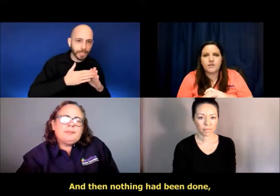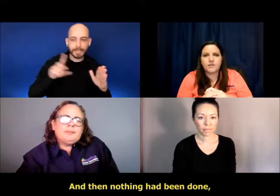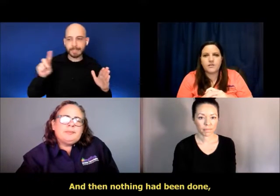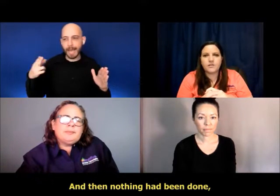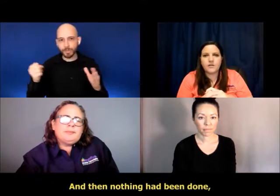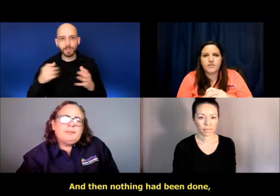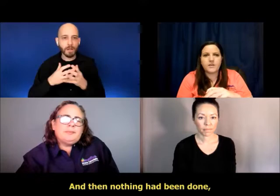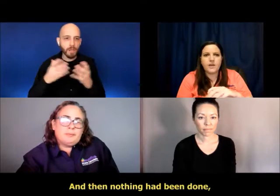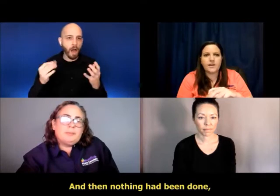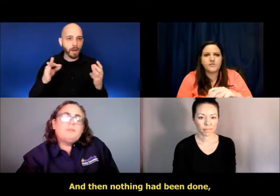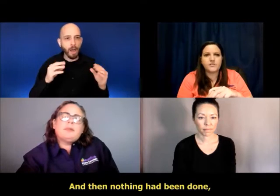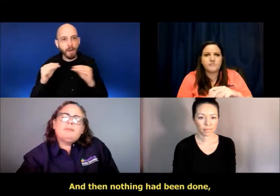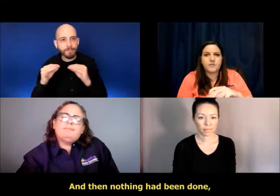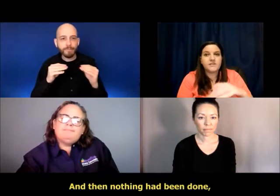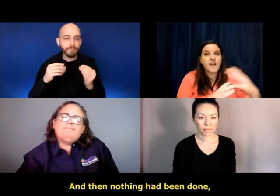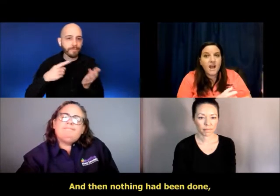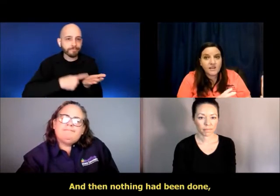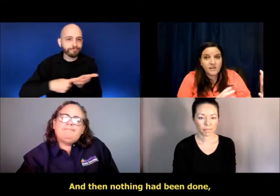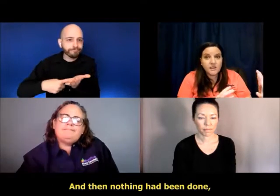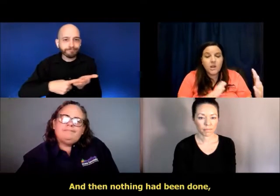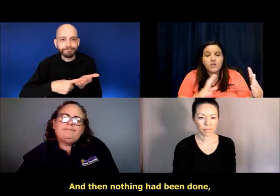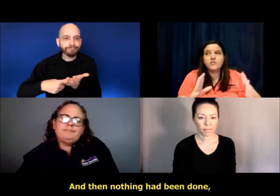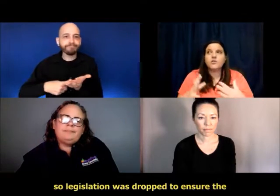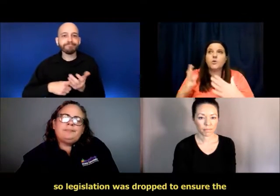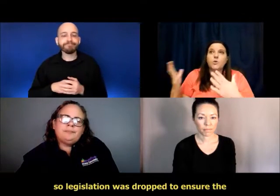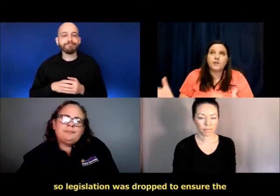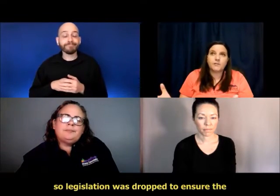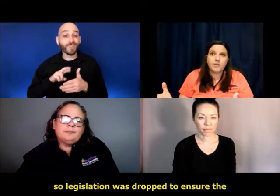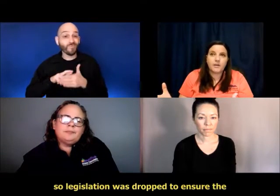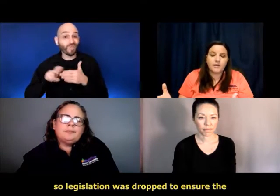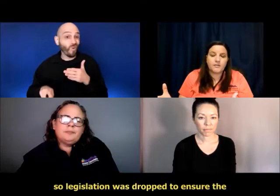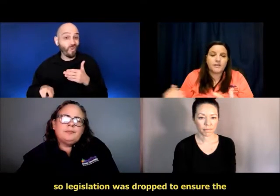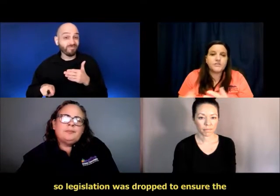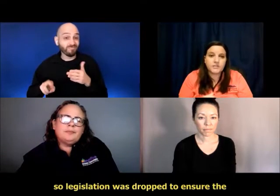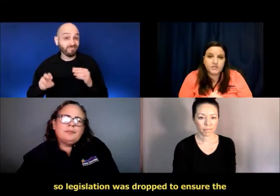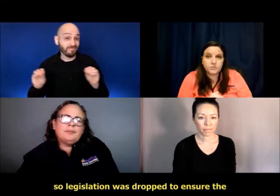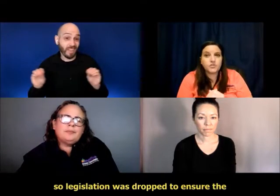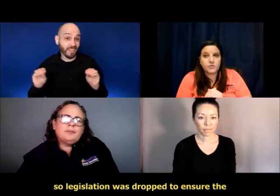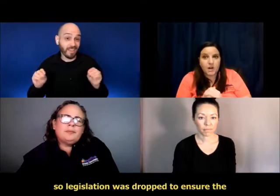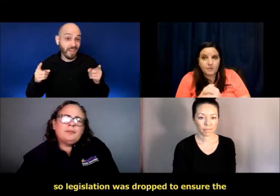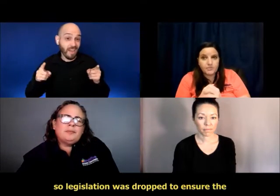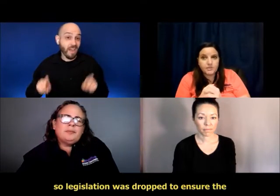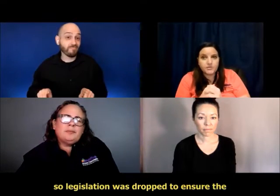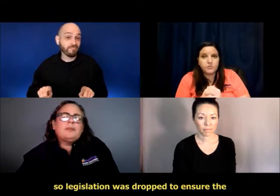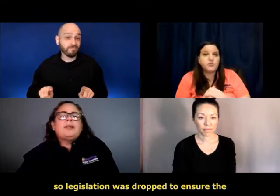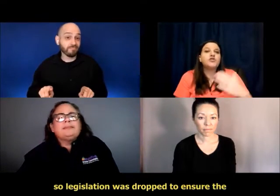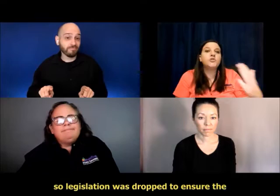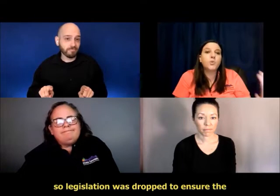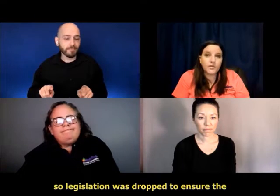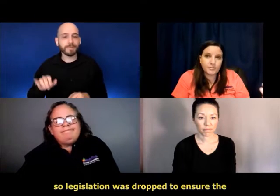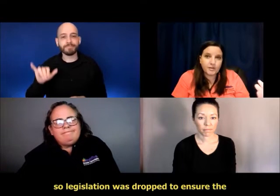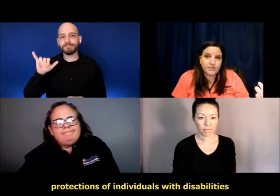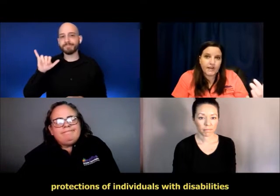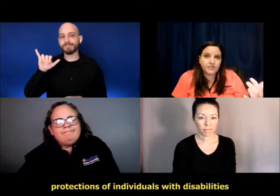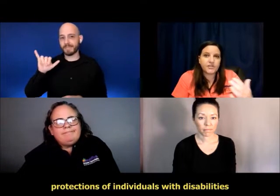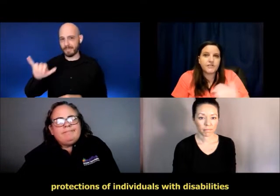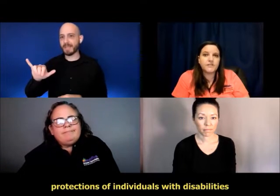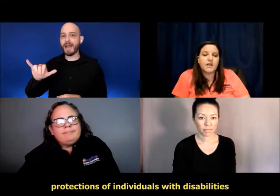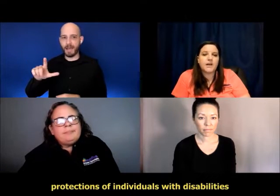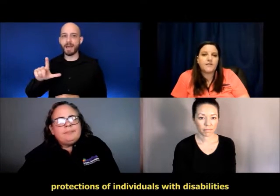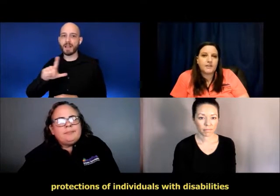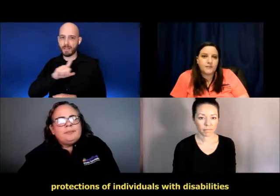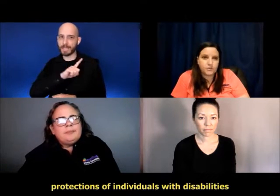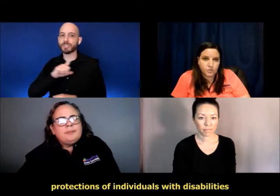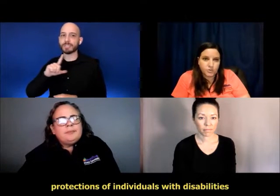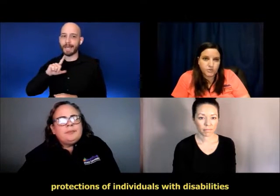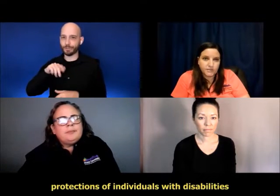uh, nothing had been done. So, uh, legislation was dropped to ensure the protections